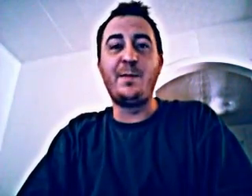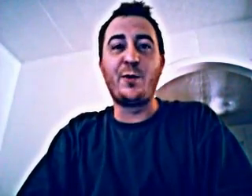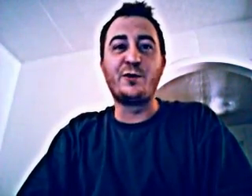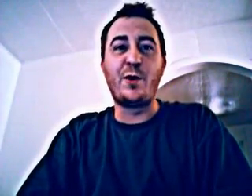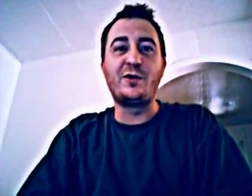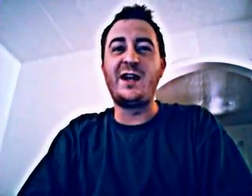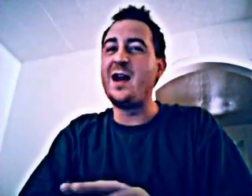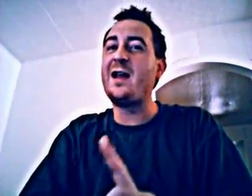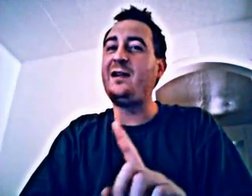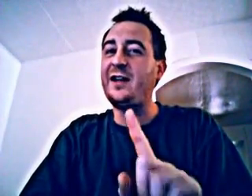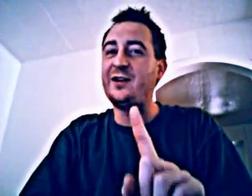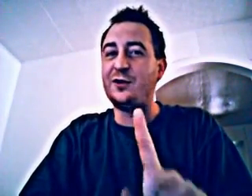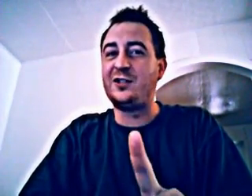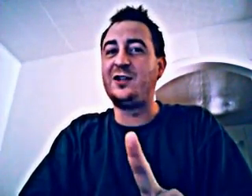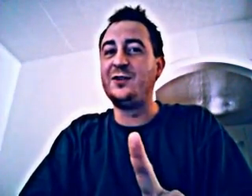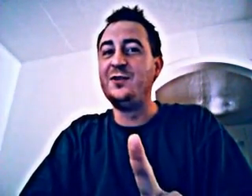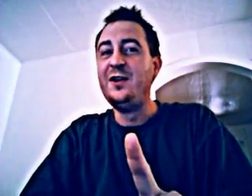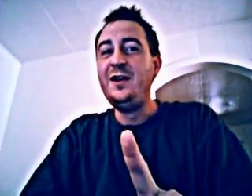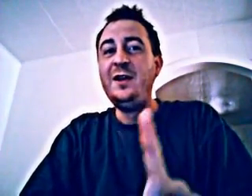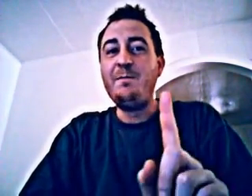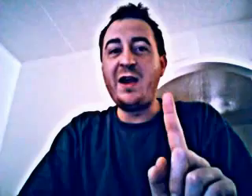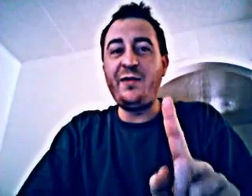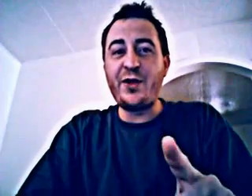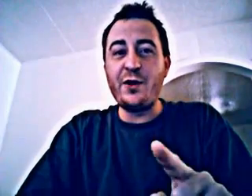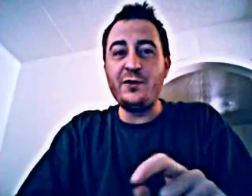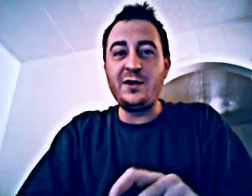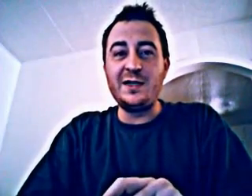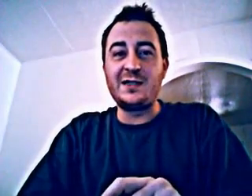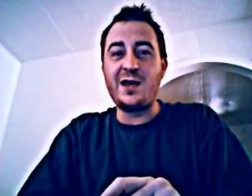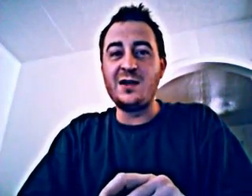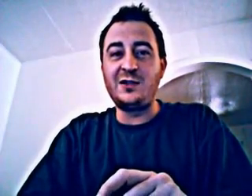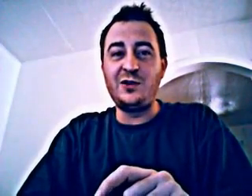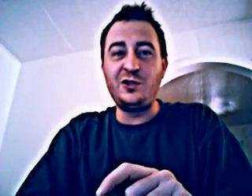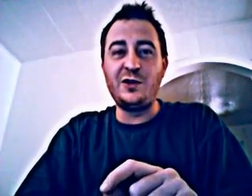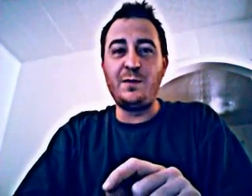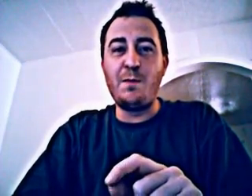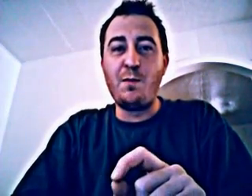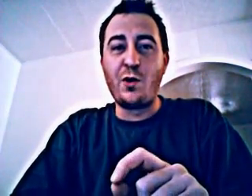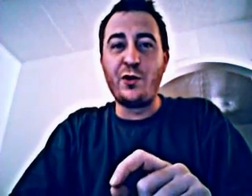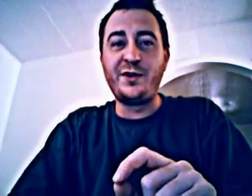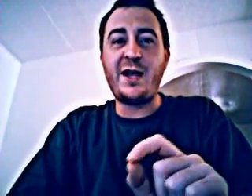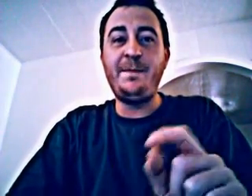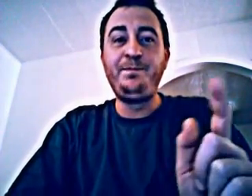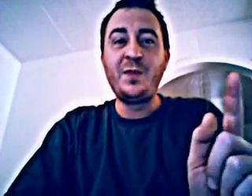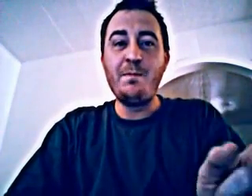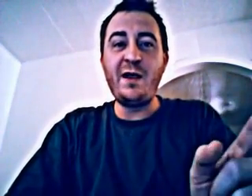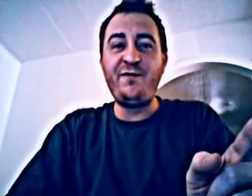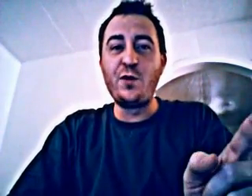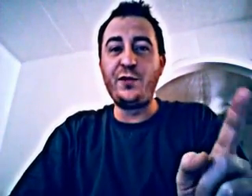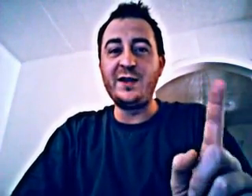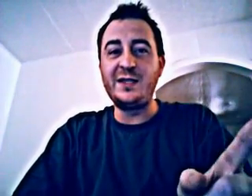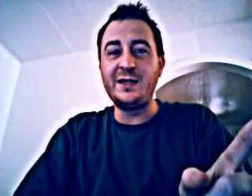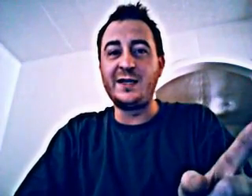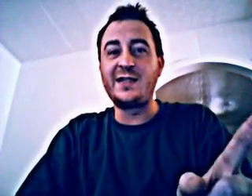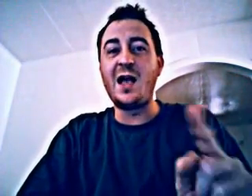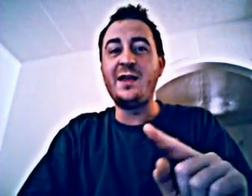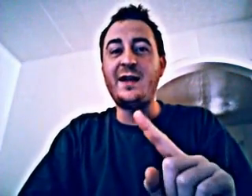Emperor's Birthday. Not like they used to. May 3rd is Constitution Memorial Day. May 4th, Citizens Holiday,